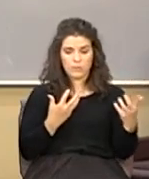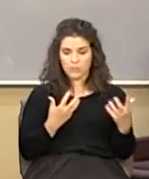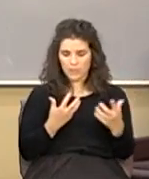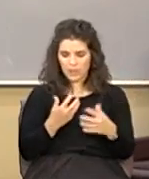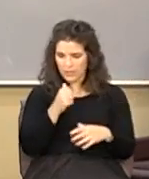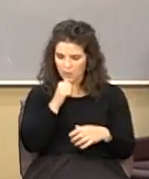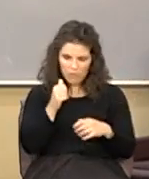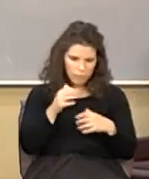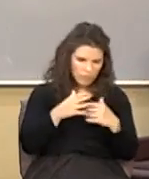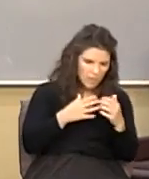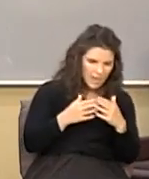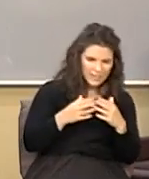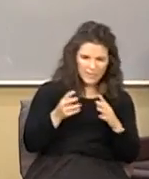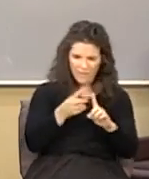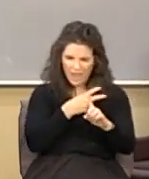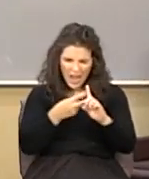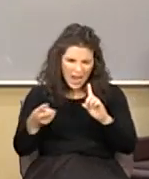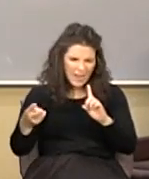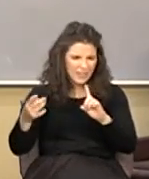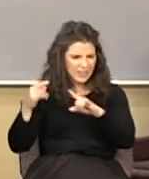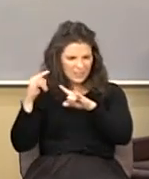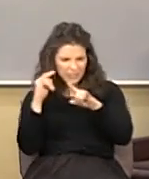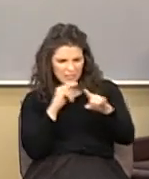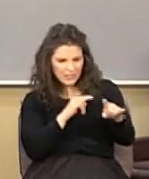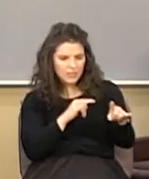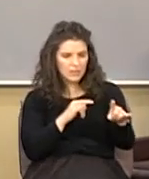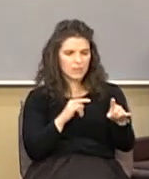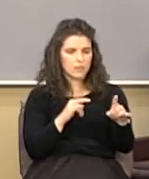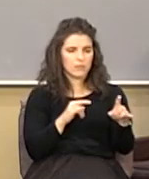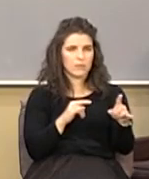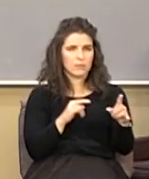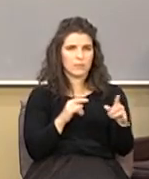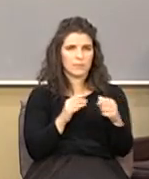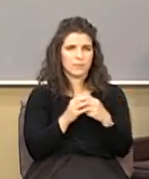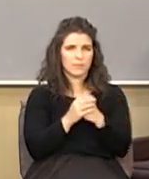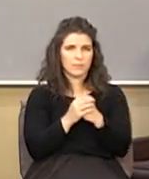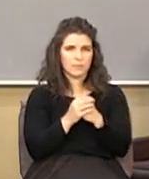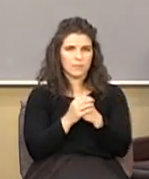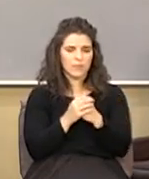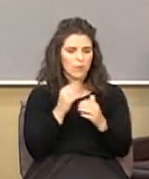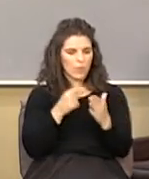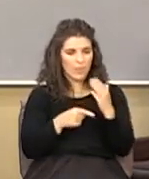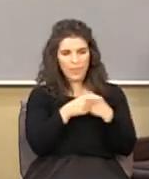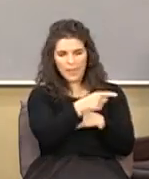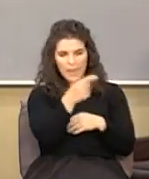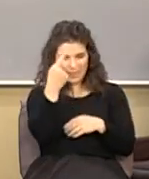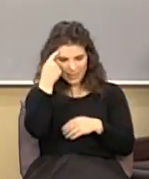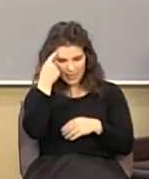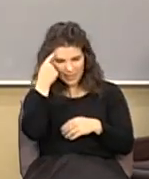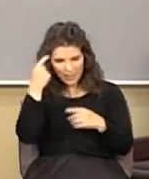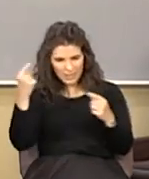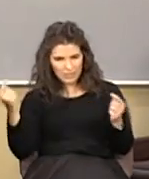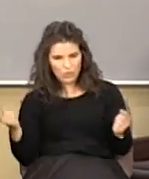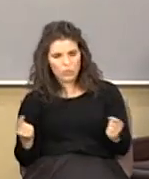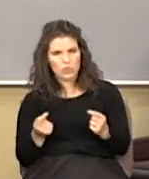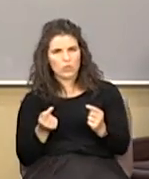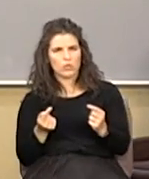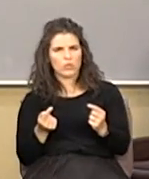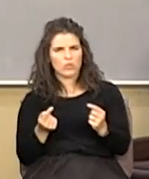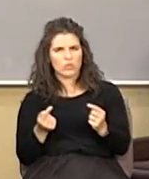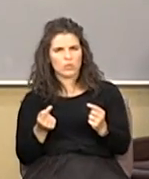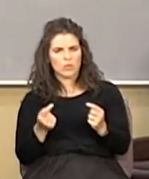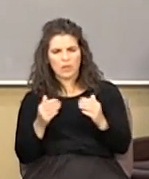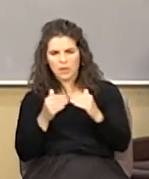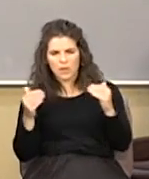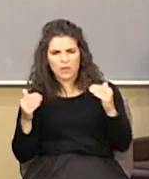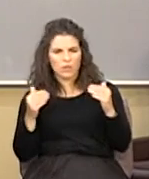unrest and violence and anger at what they think is hurt and injustice